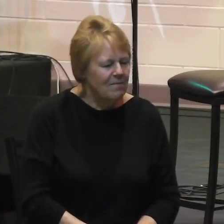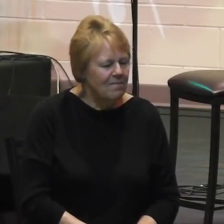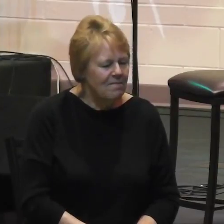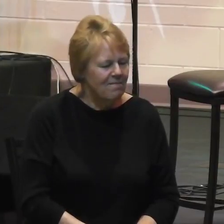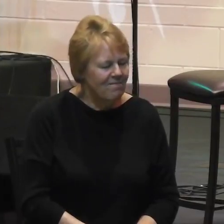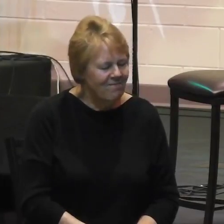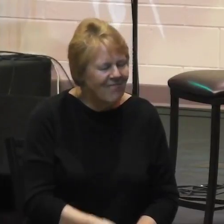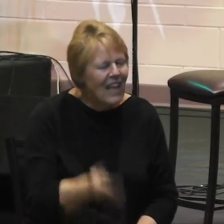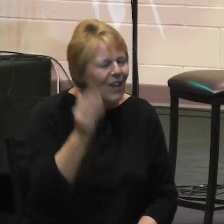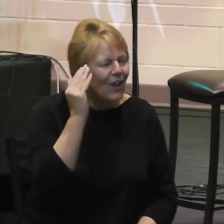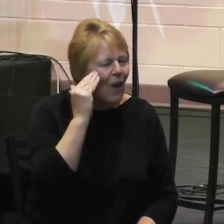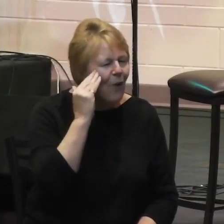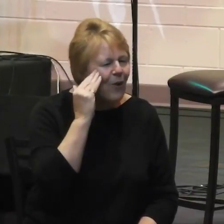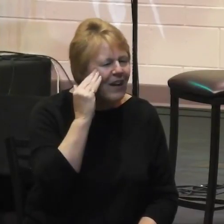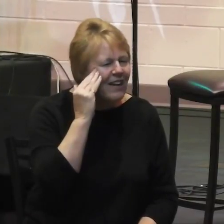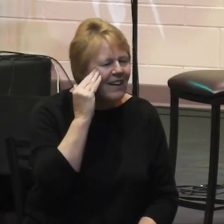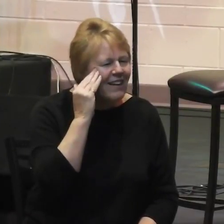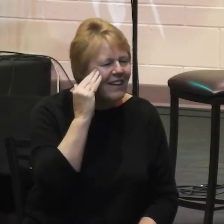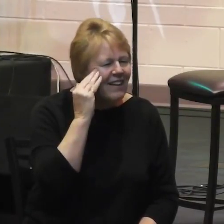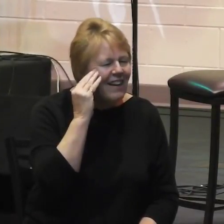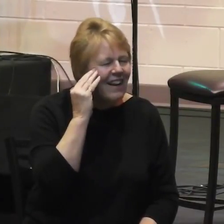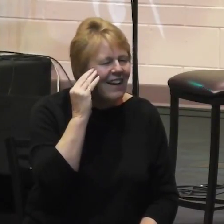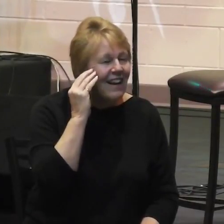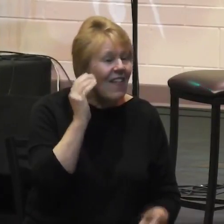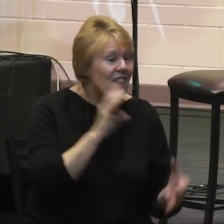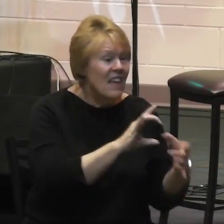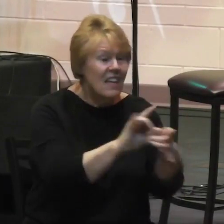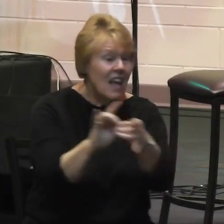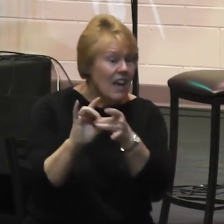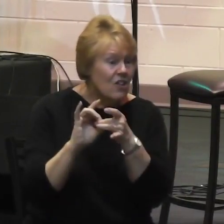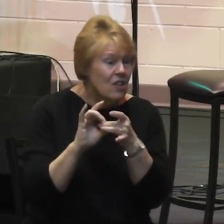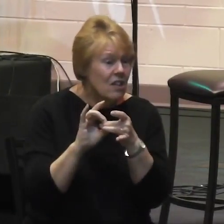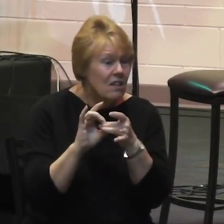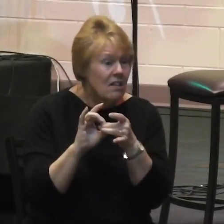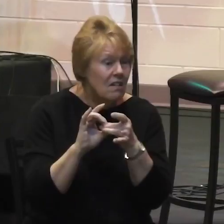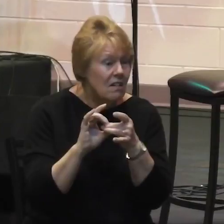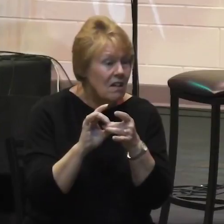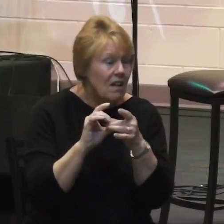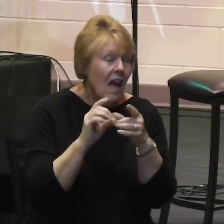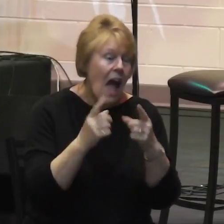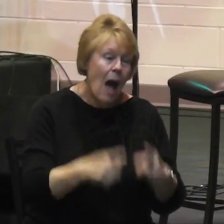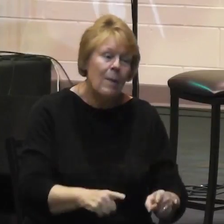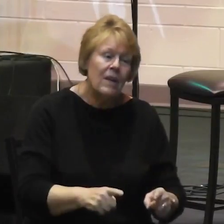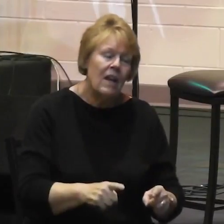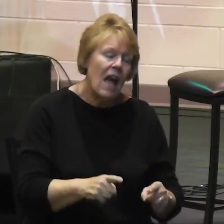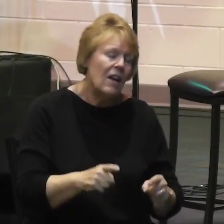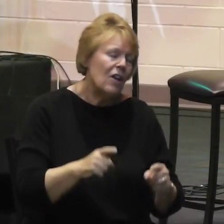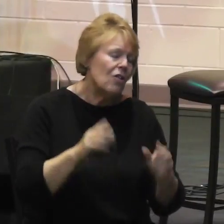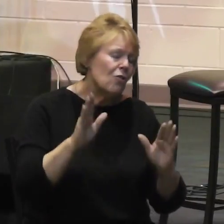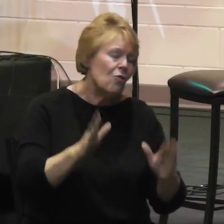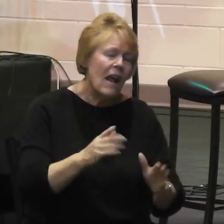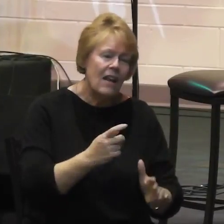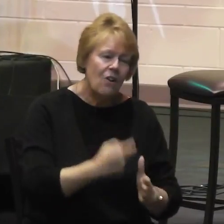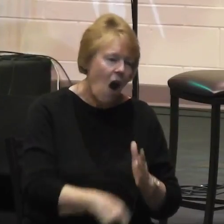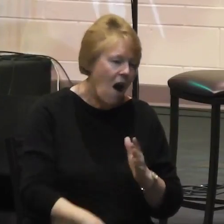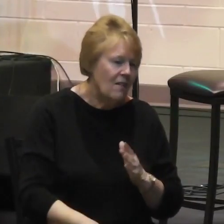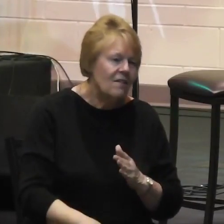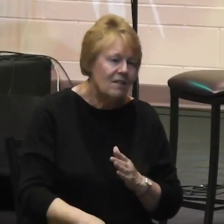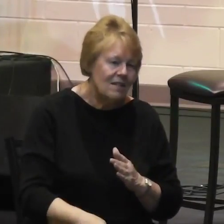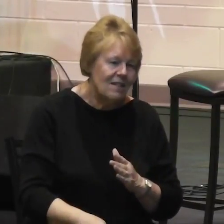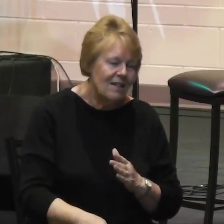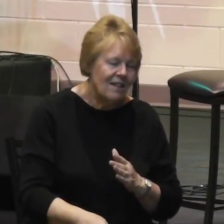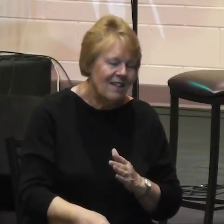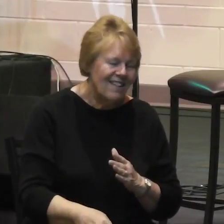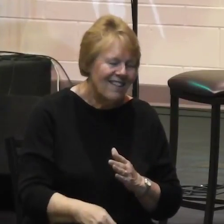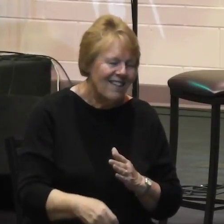You know, the connection came at a price and when we live out the unity, then